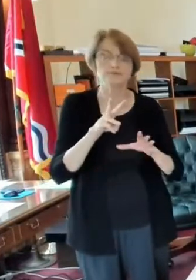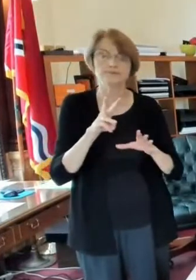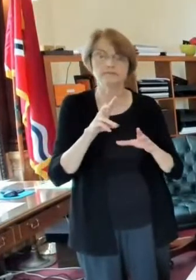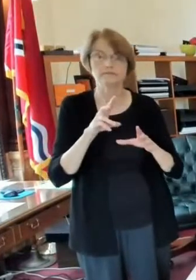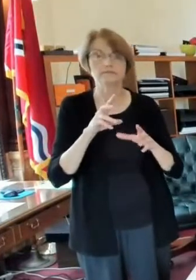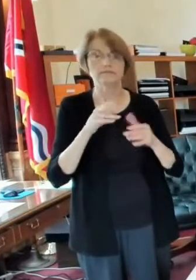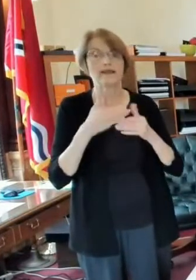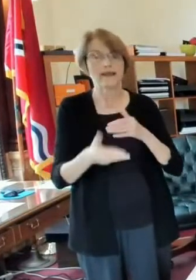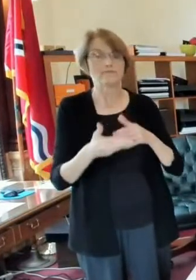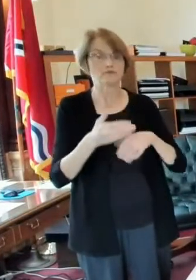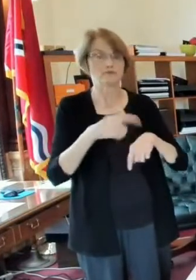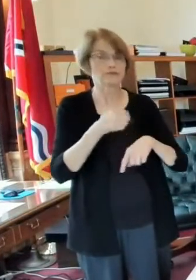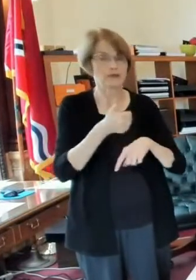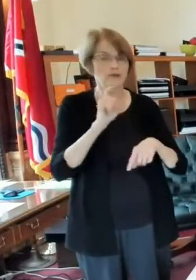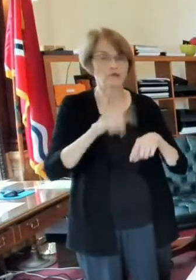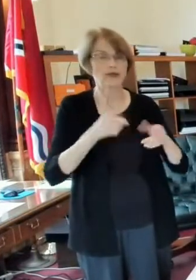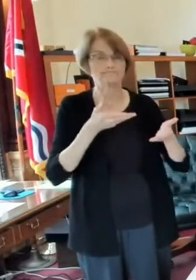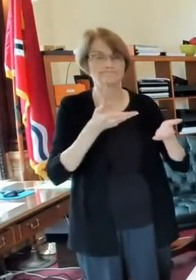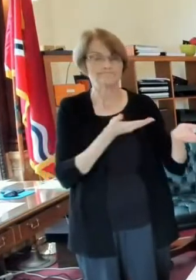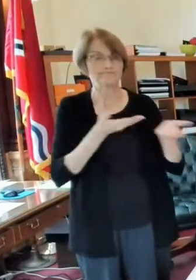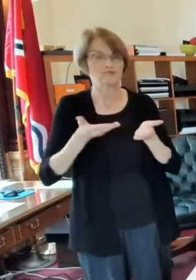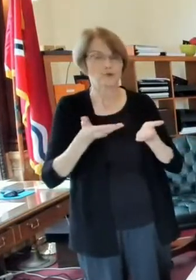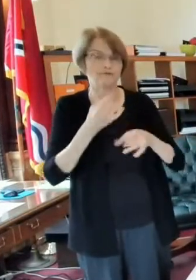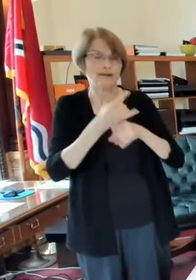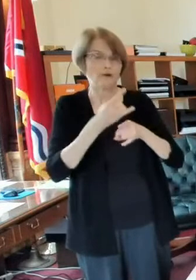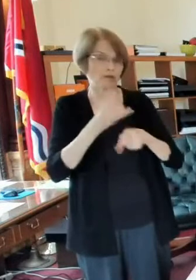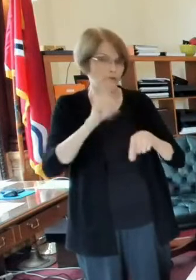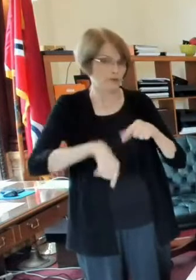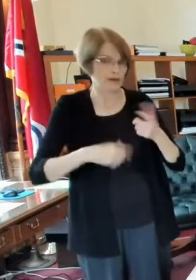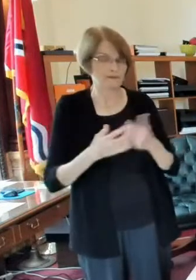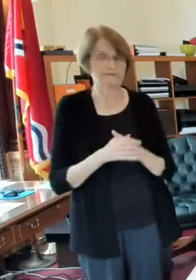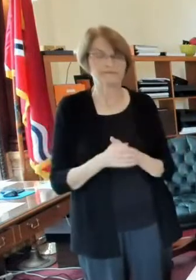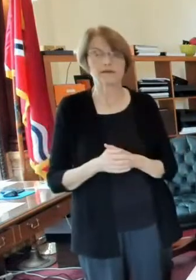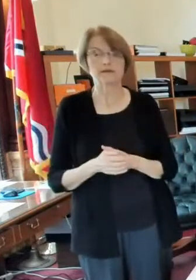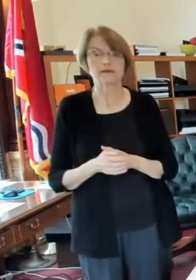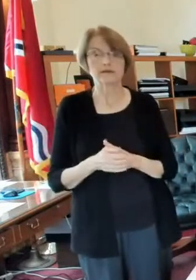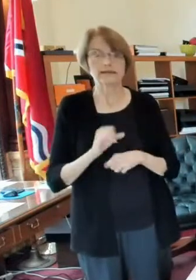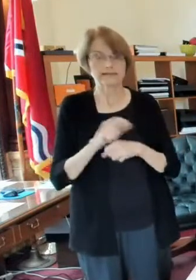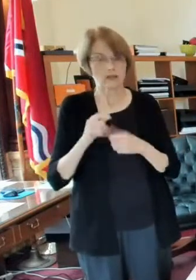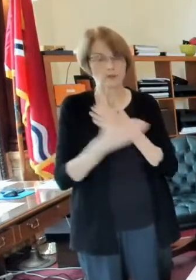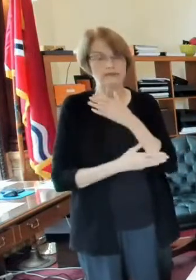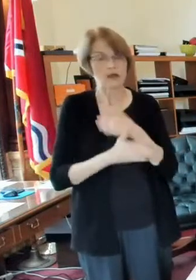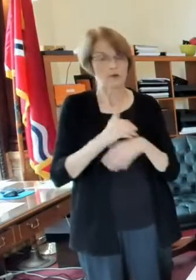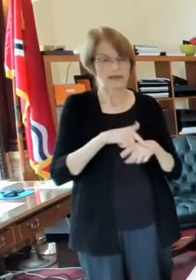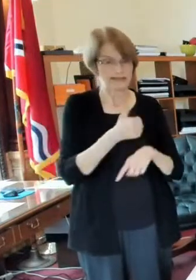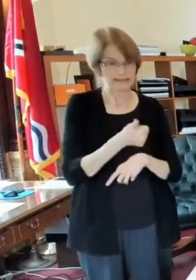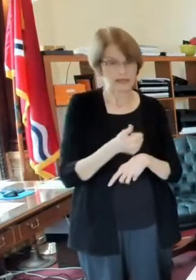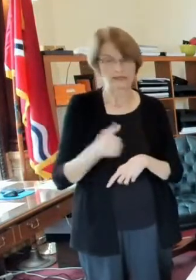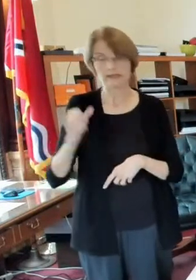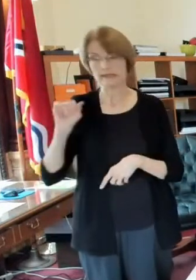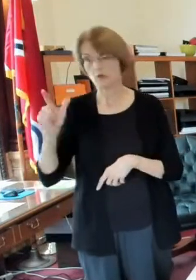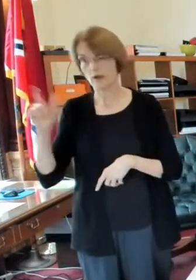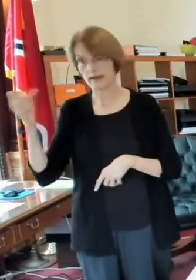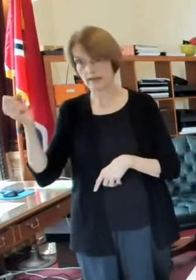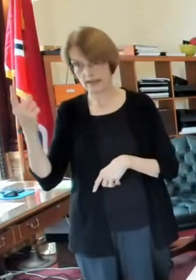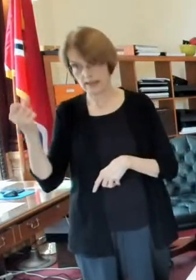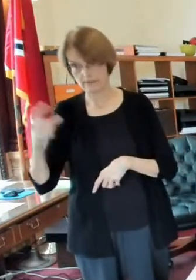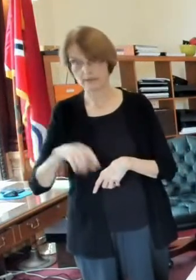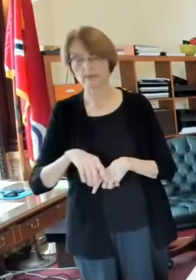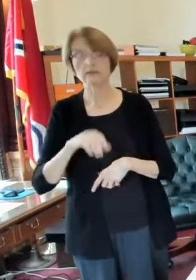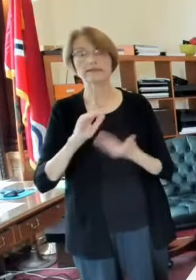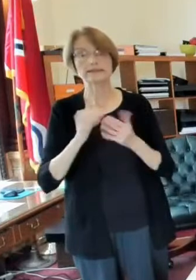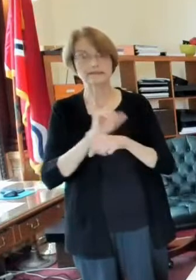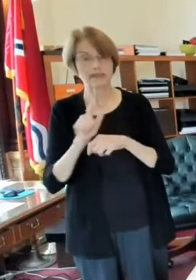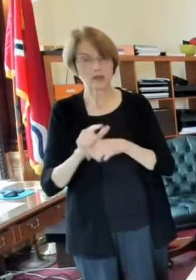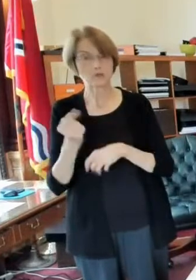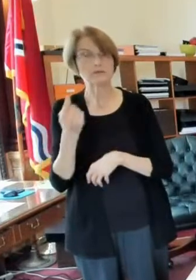serve alcohol after that uh after that time so st louis county's 10 o'clock illinois is 11 o'clock city of st louis is 11